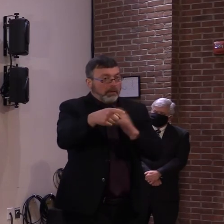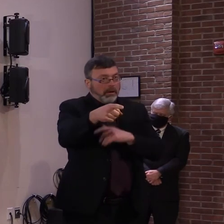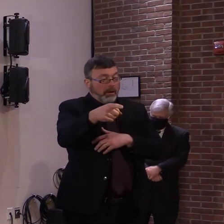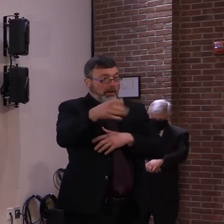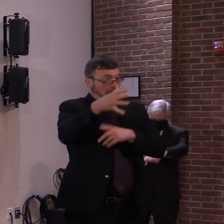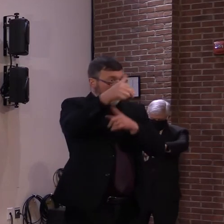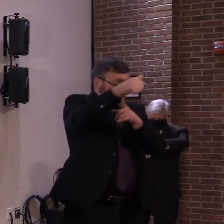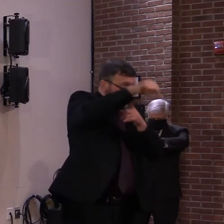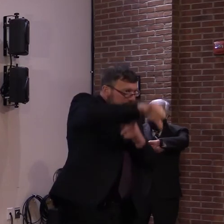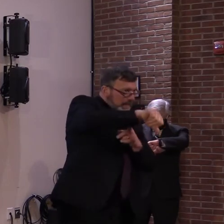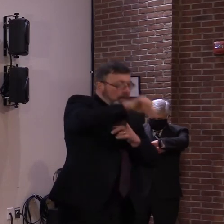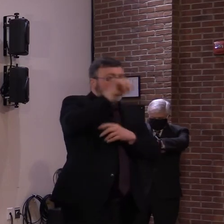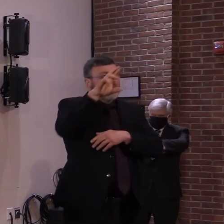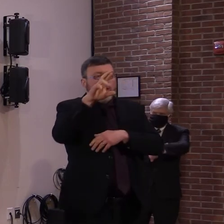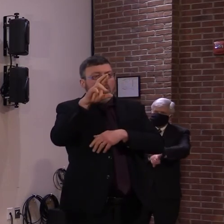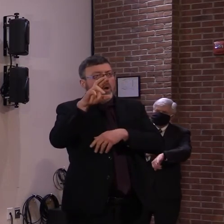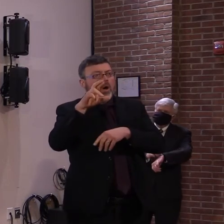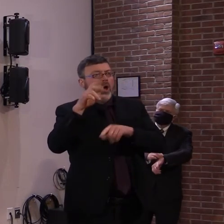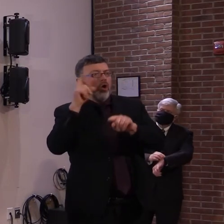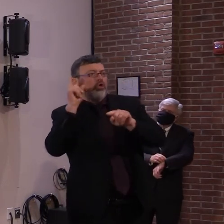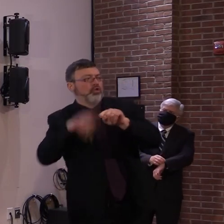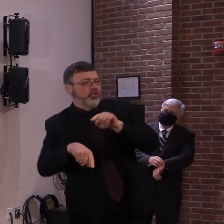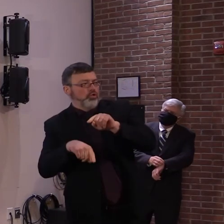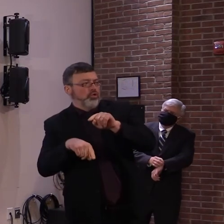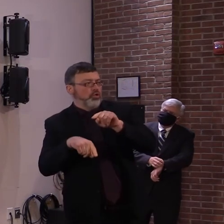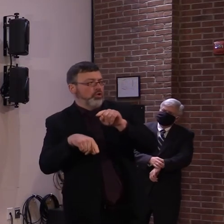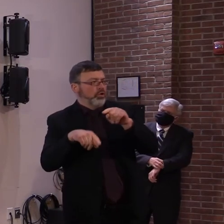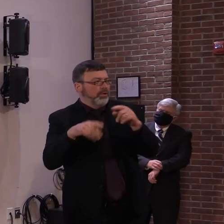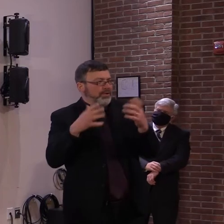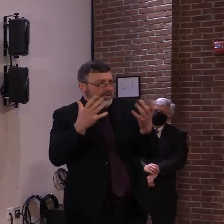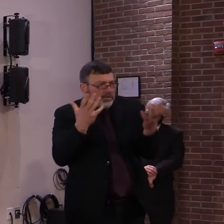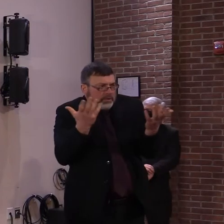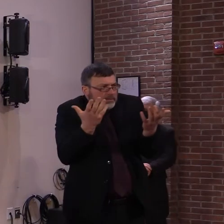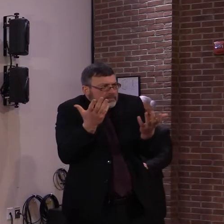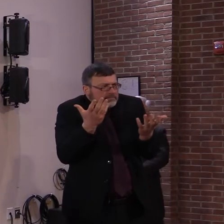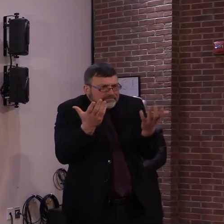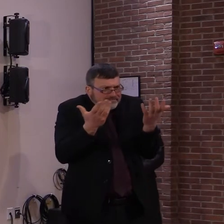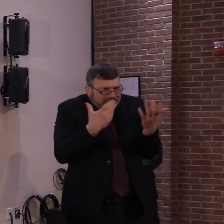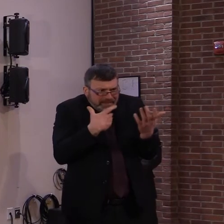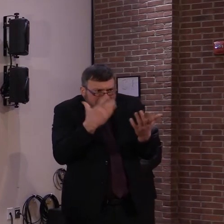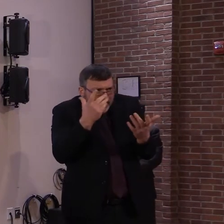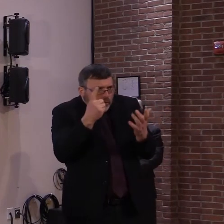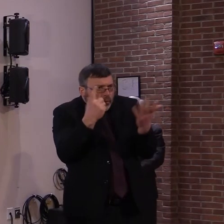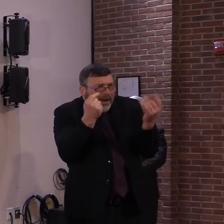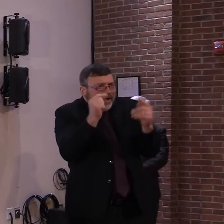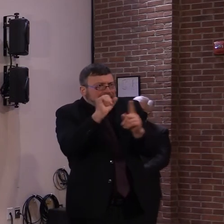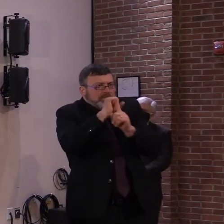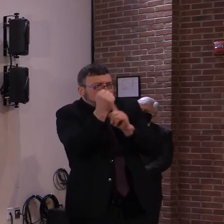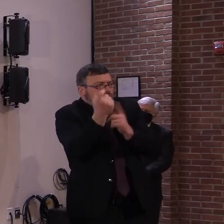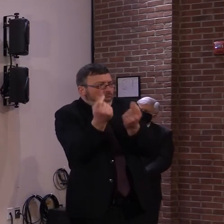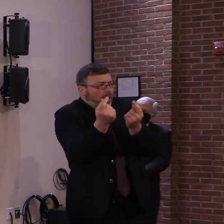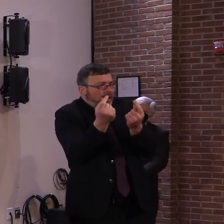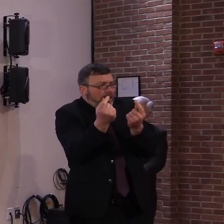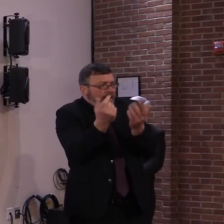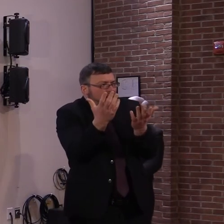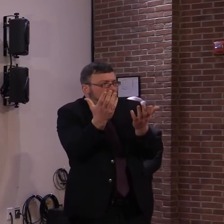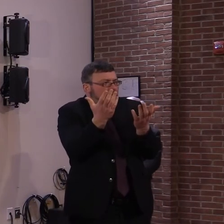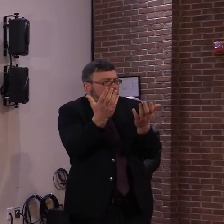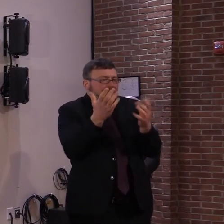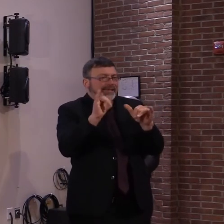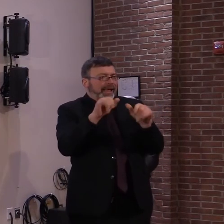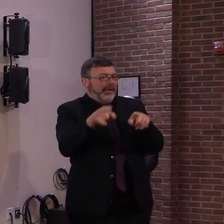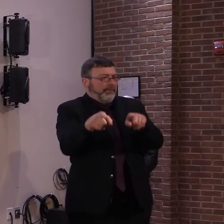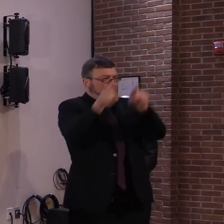process through a relative in a timely manner. Likewise in a healthcare worker, we're finding